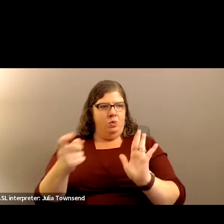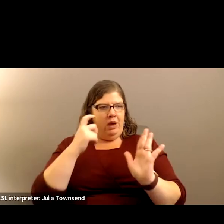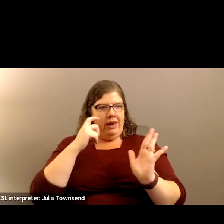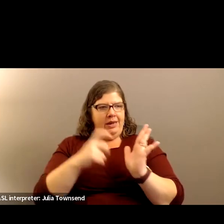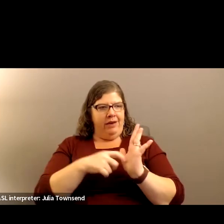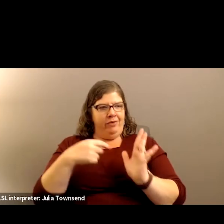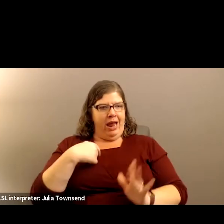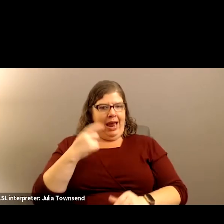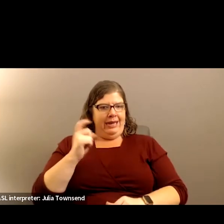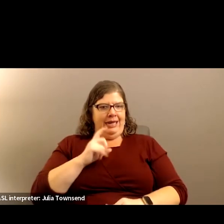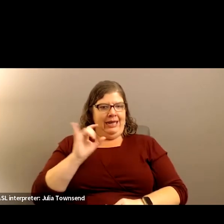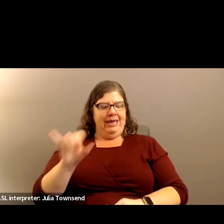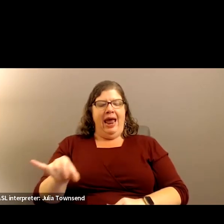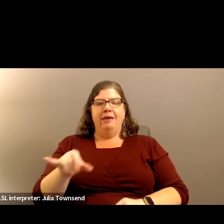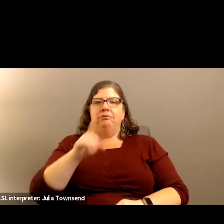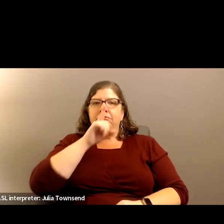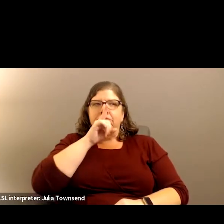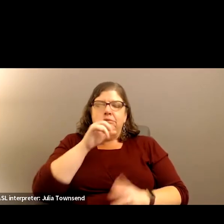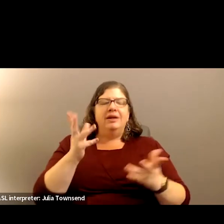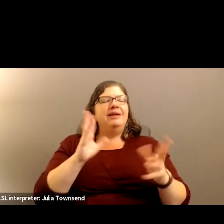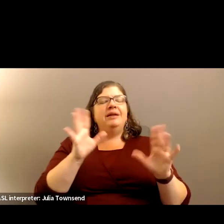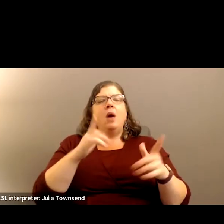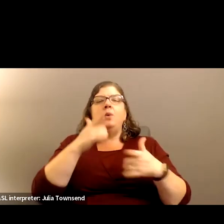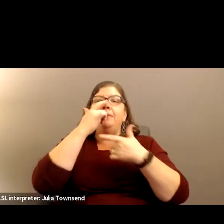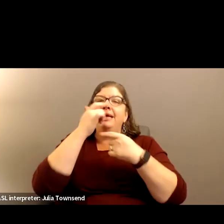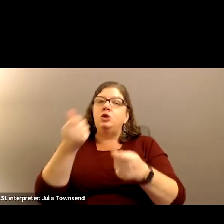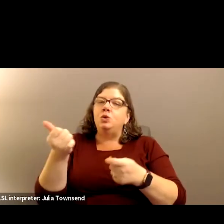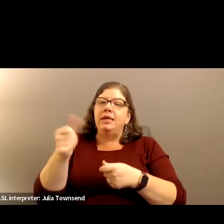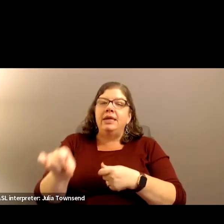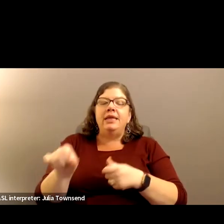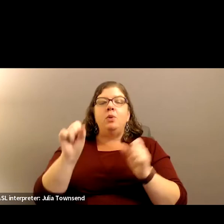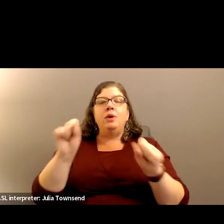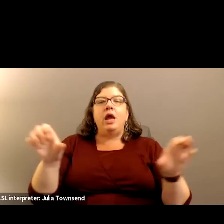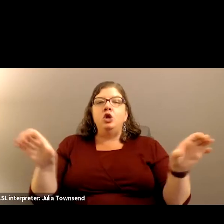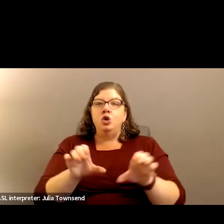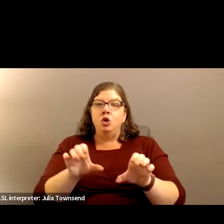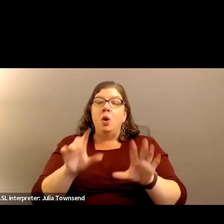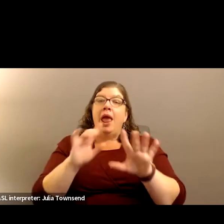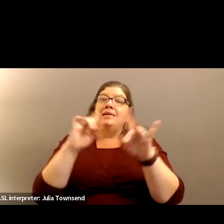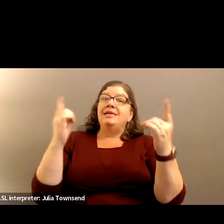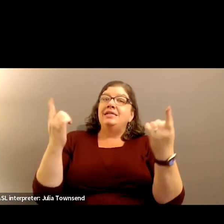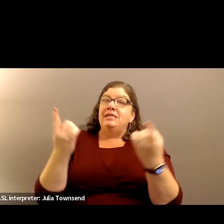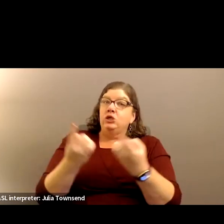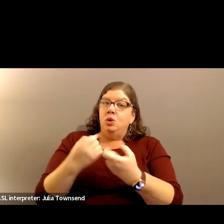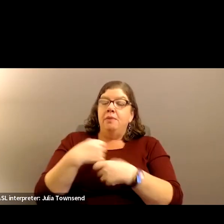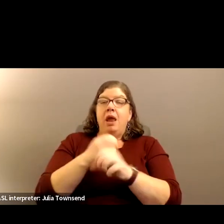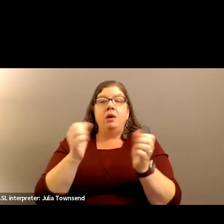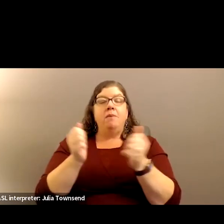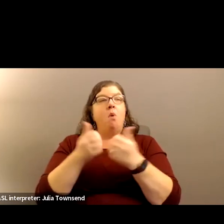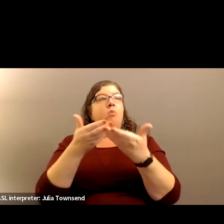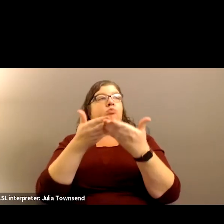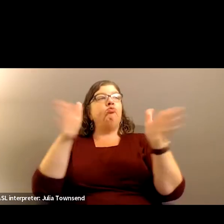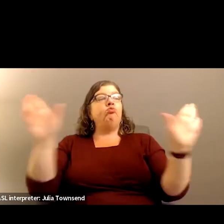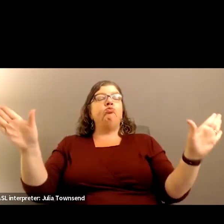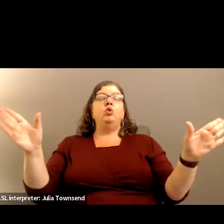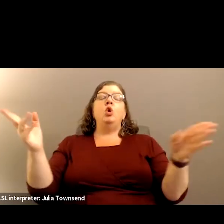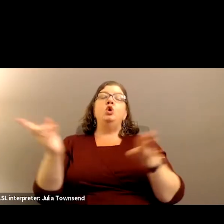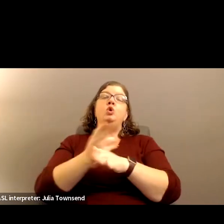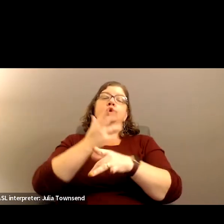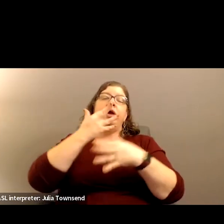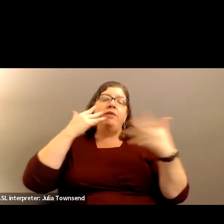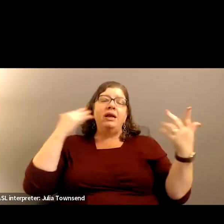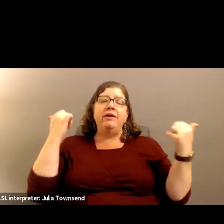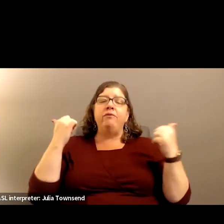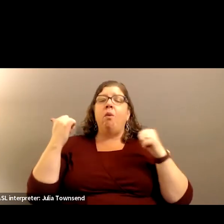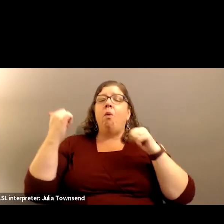needing that. So I certainly would be interested in anything that we can do as a district to make it more user friendly for all